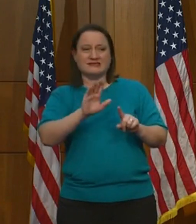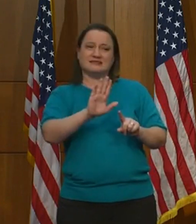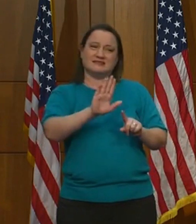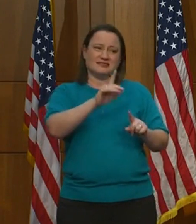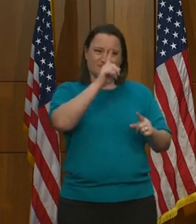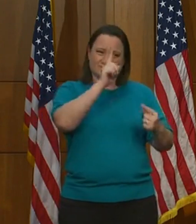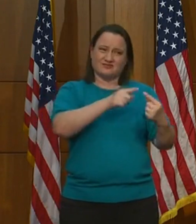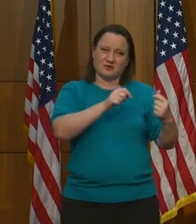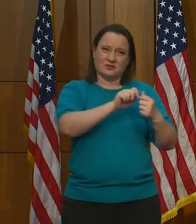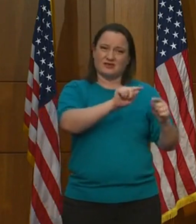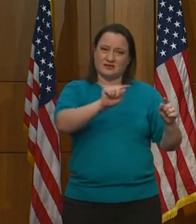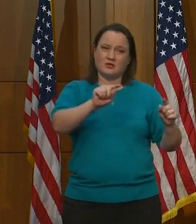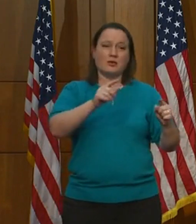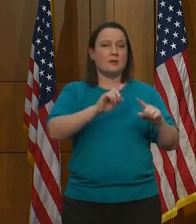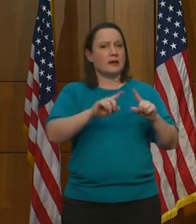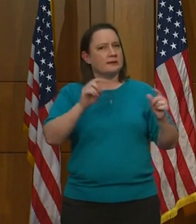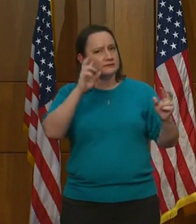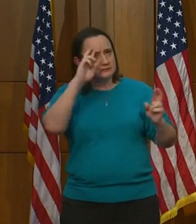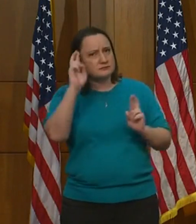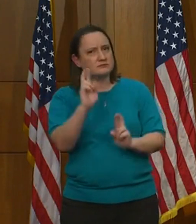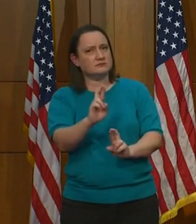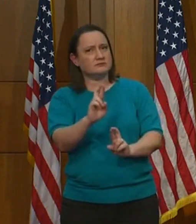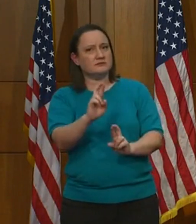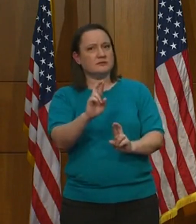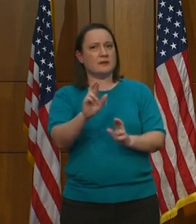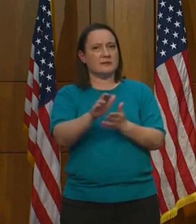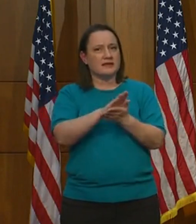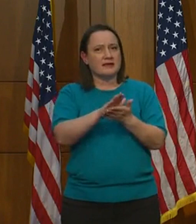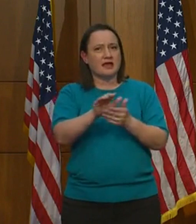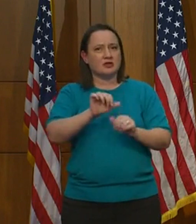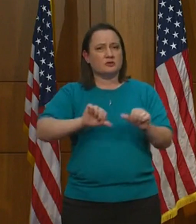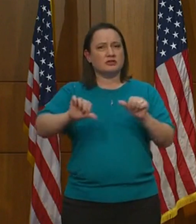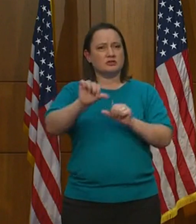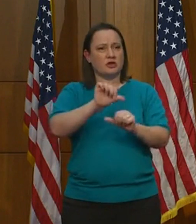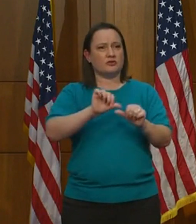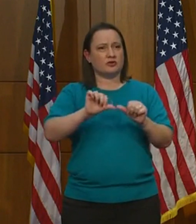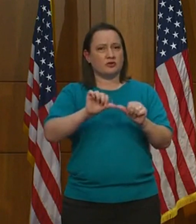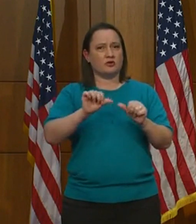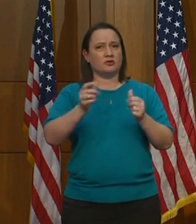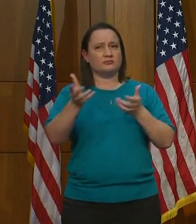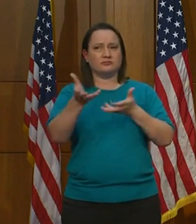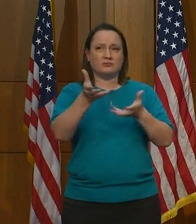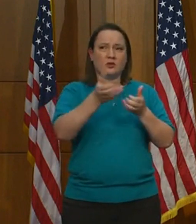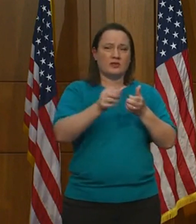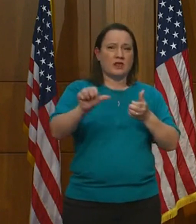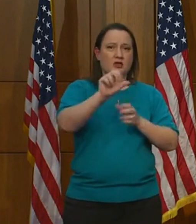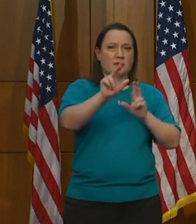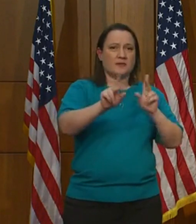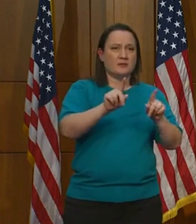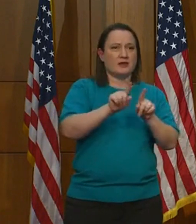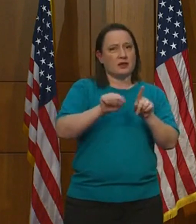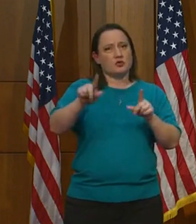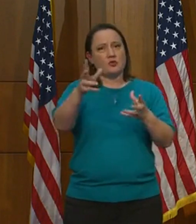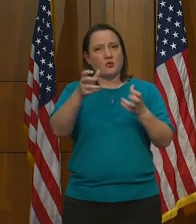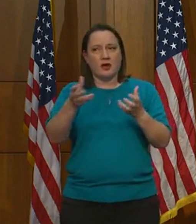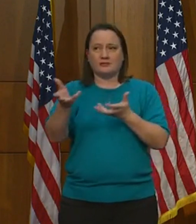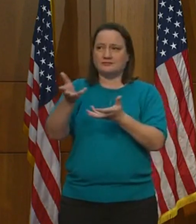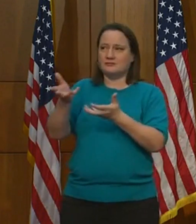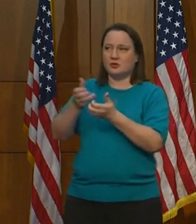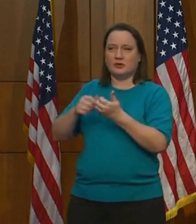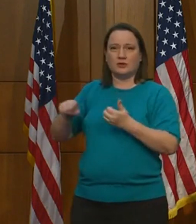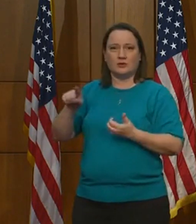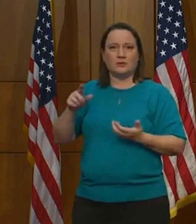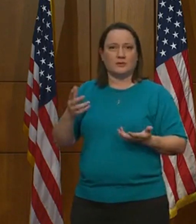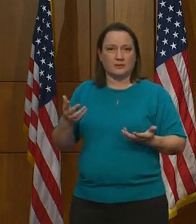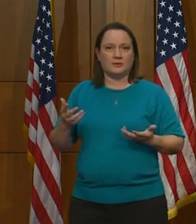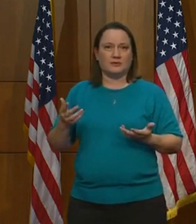kind to each other. That's the way we're going to get through this. Treat other people as you would have them treat you. So I thank you for all